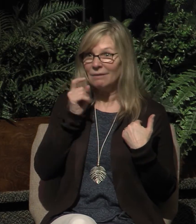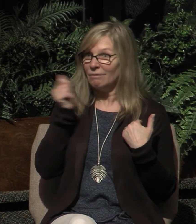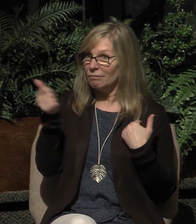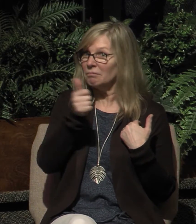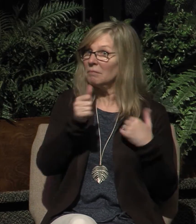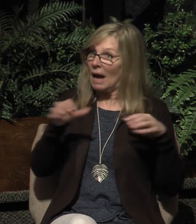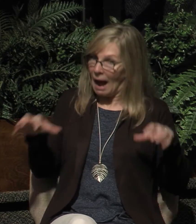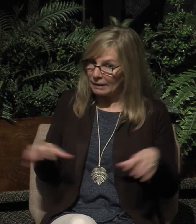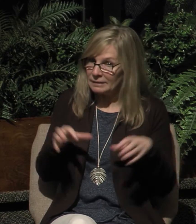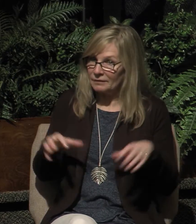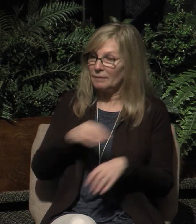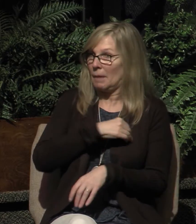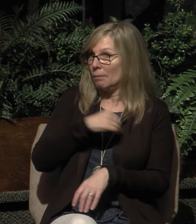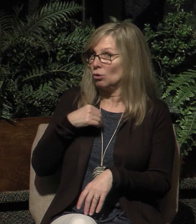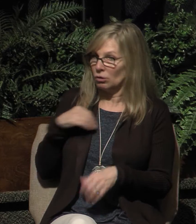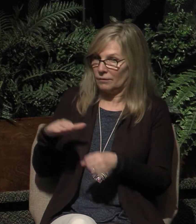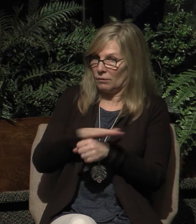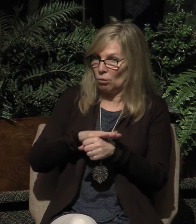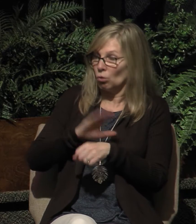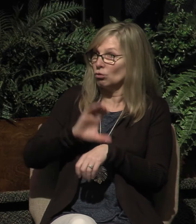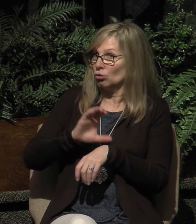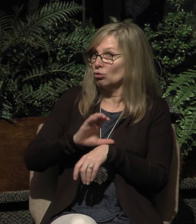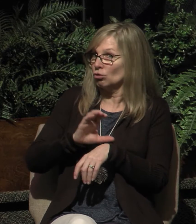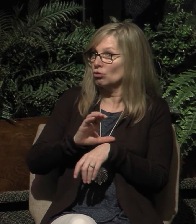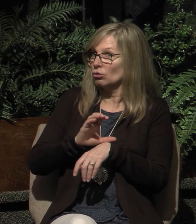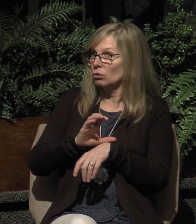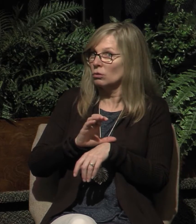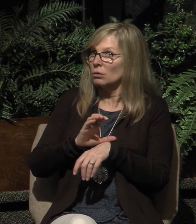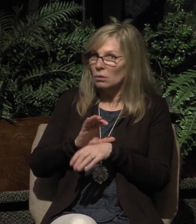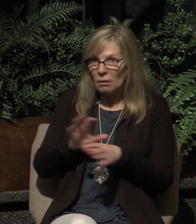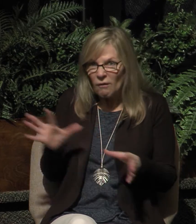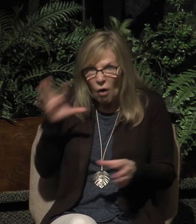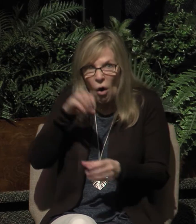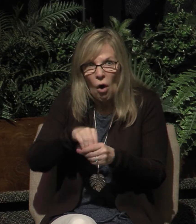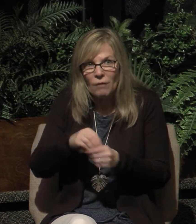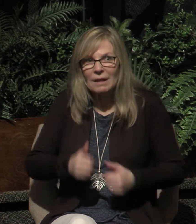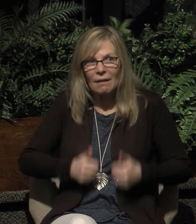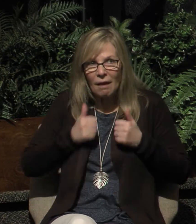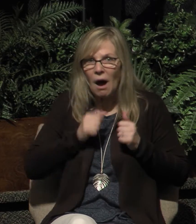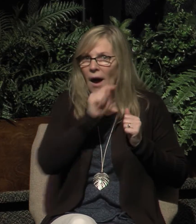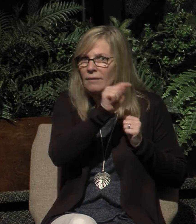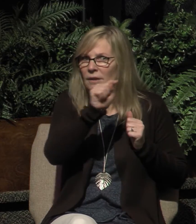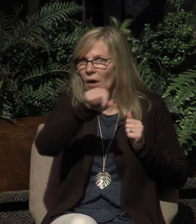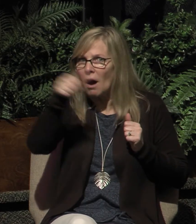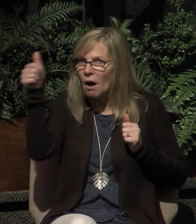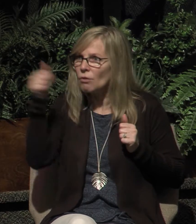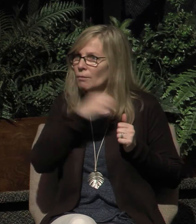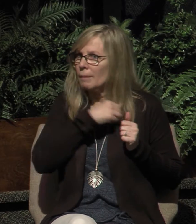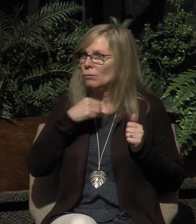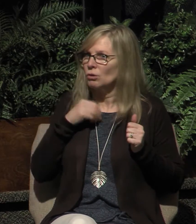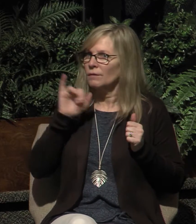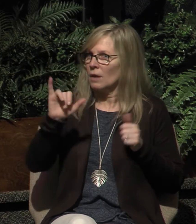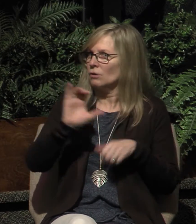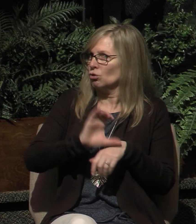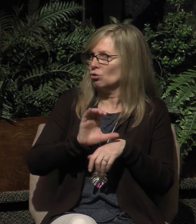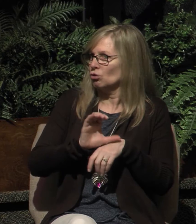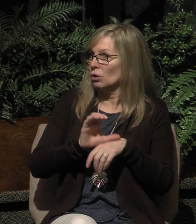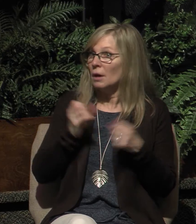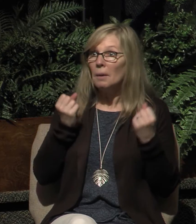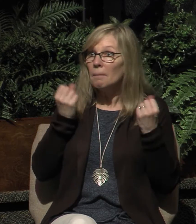members of a local church, vitally involved in the lives of other members of that church. Many of these New Testament